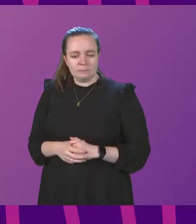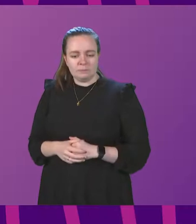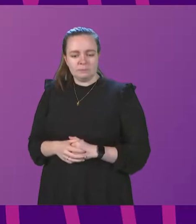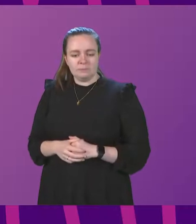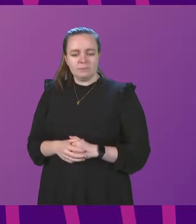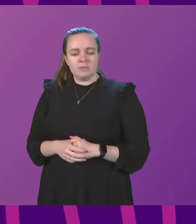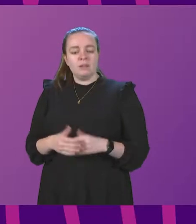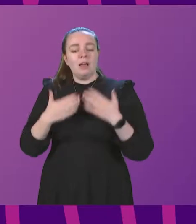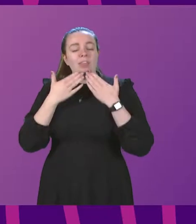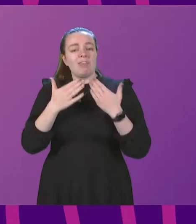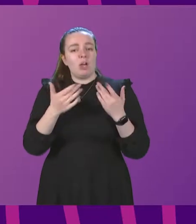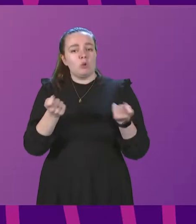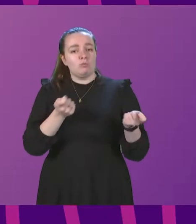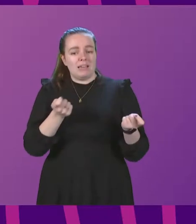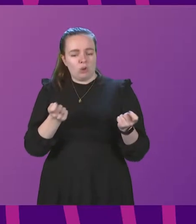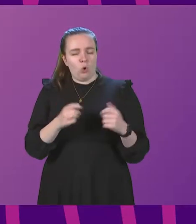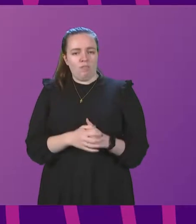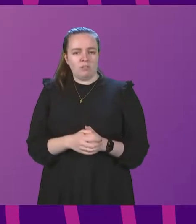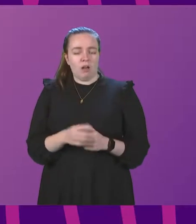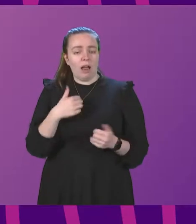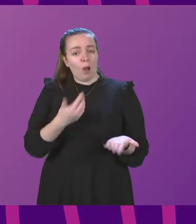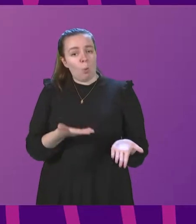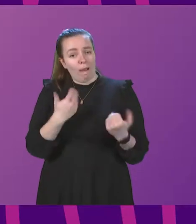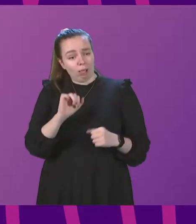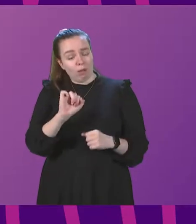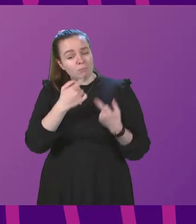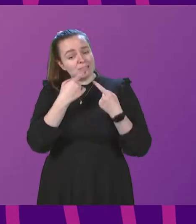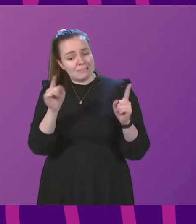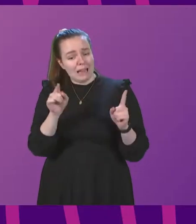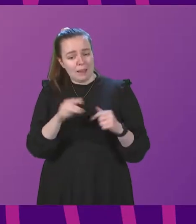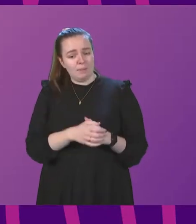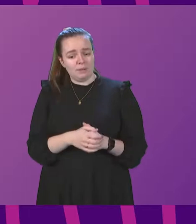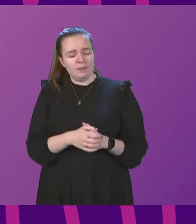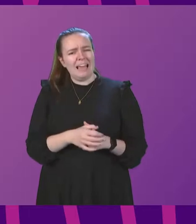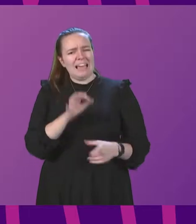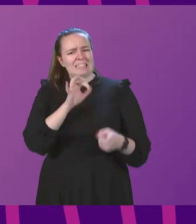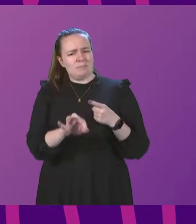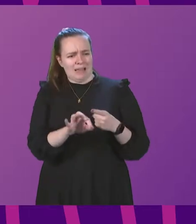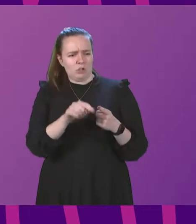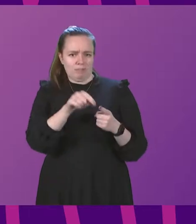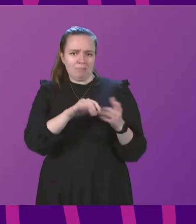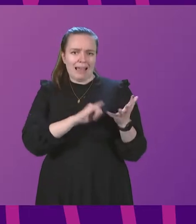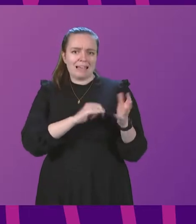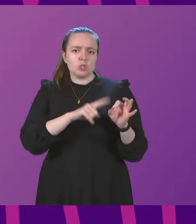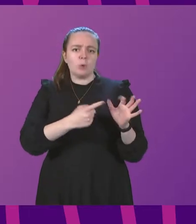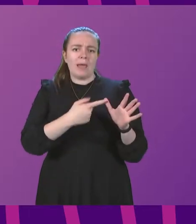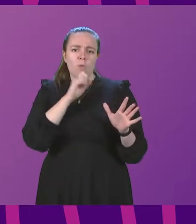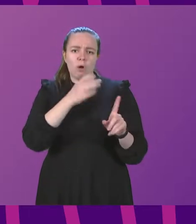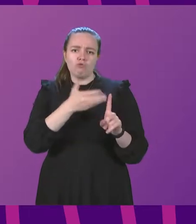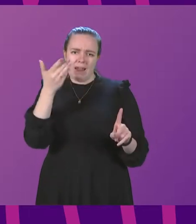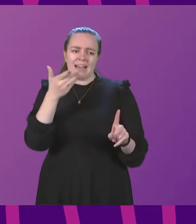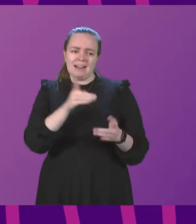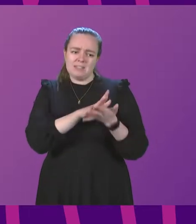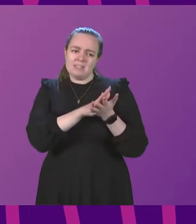Thank you, the presiding officer. I welcome the cabinet secretary's statement, particularly the fact that the SQE will recognise the disruption